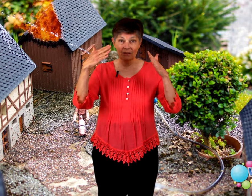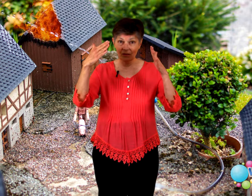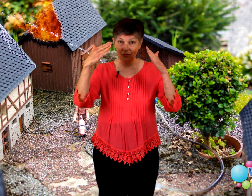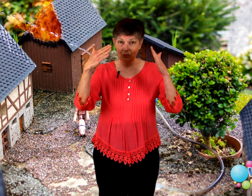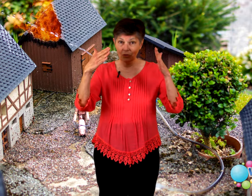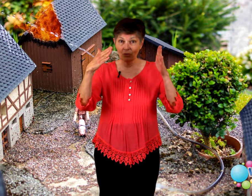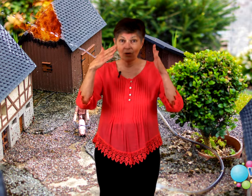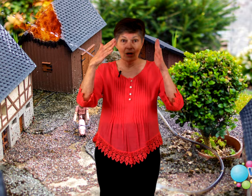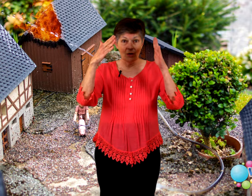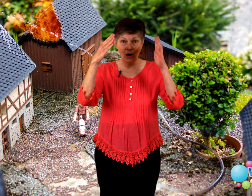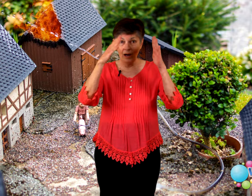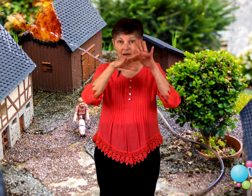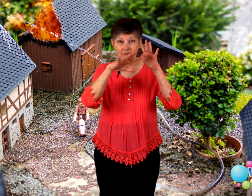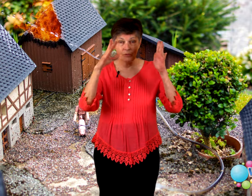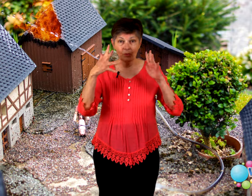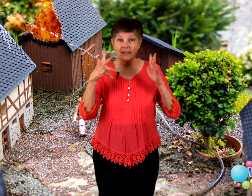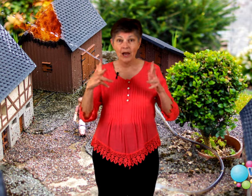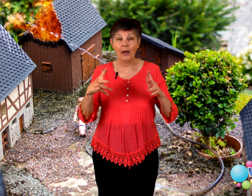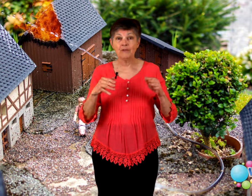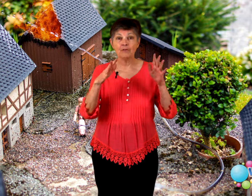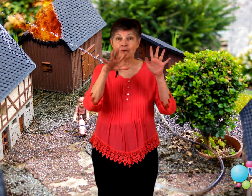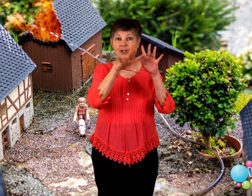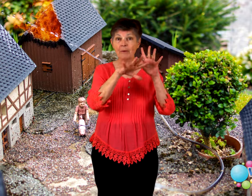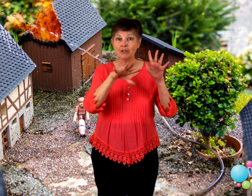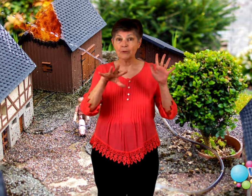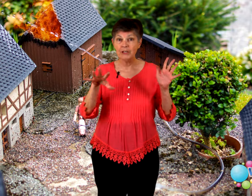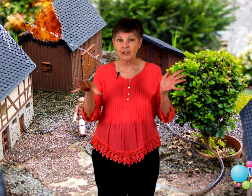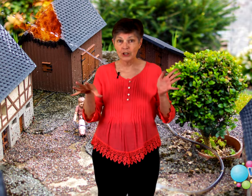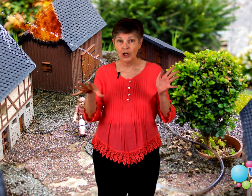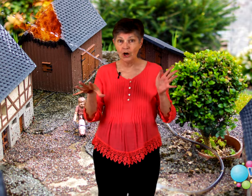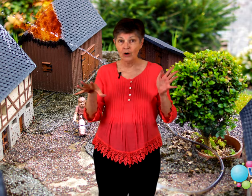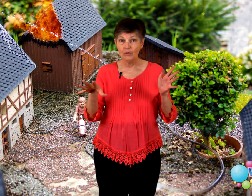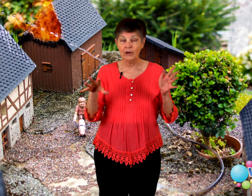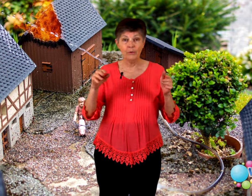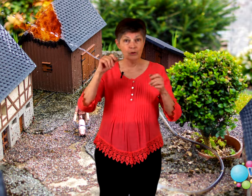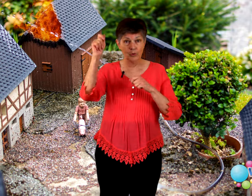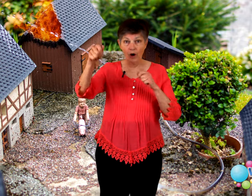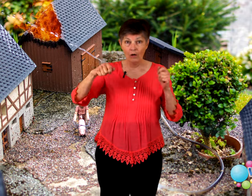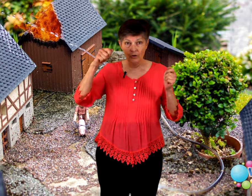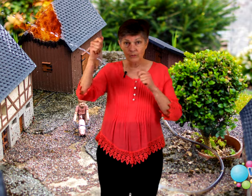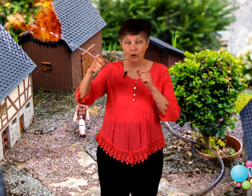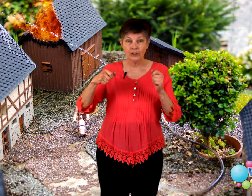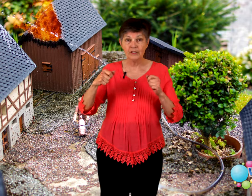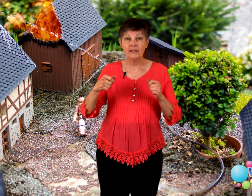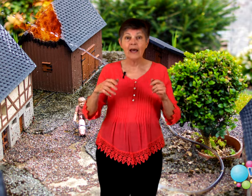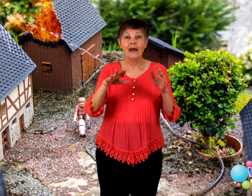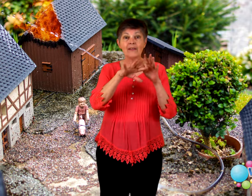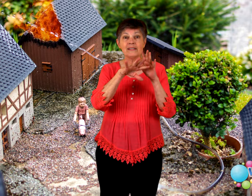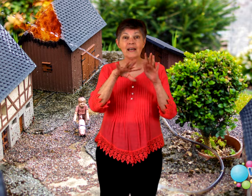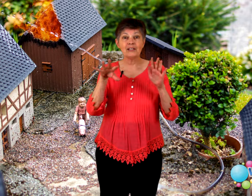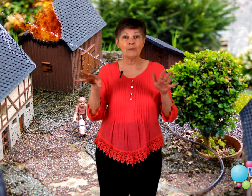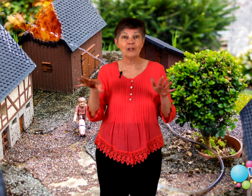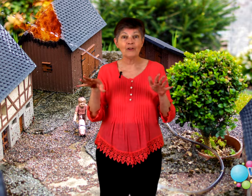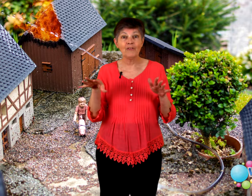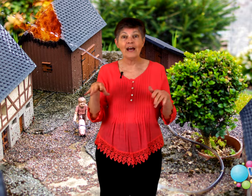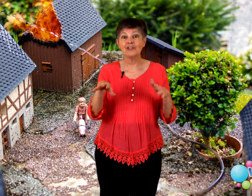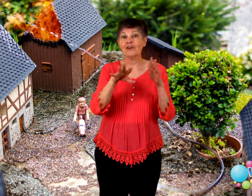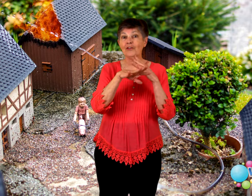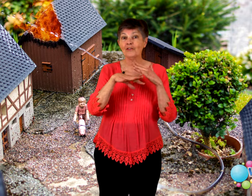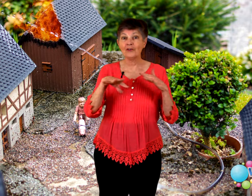through three times. The first time is going to be slow, and we'll do all those motions. The second time a little faster, and the third